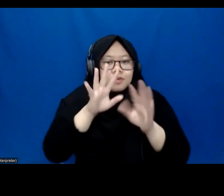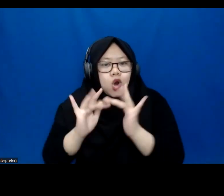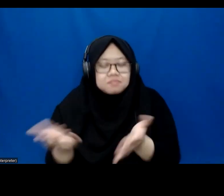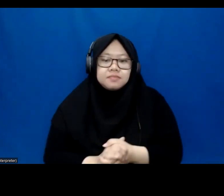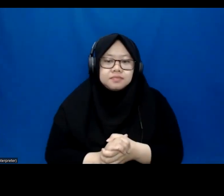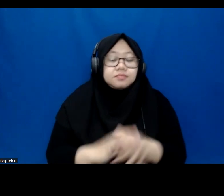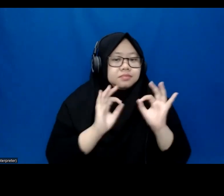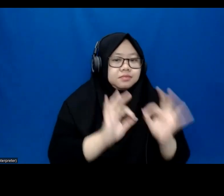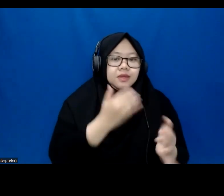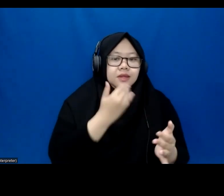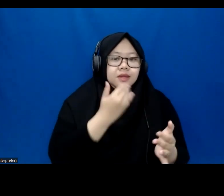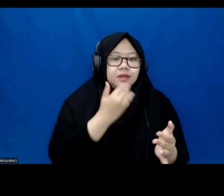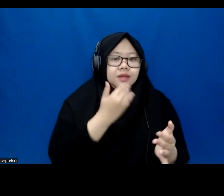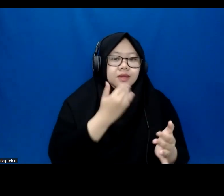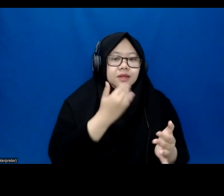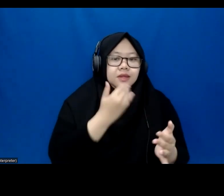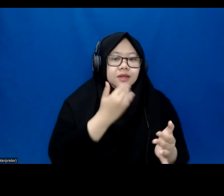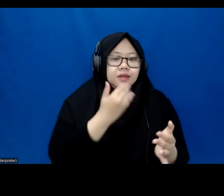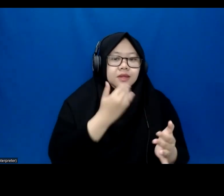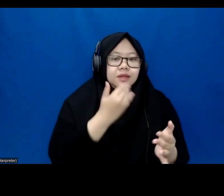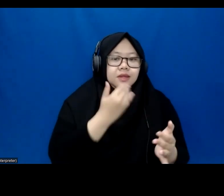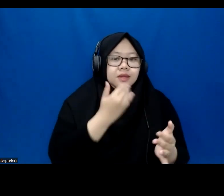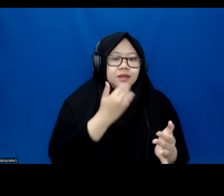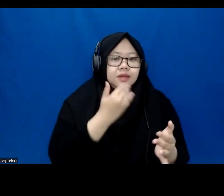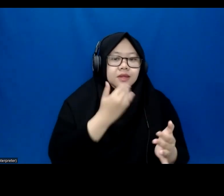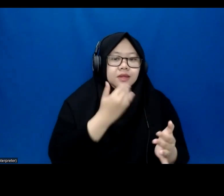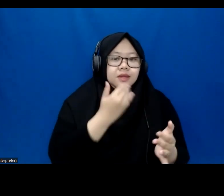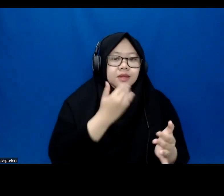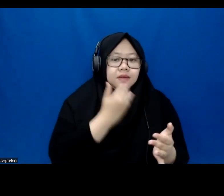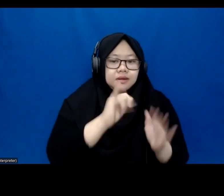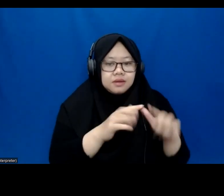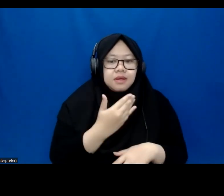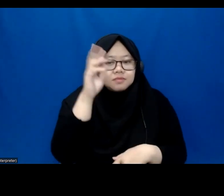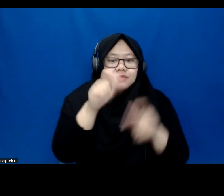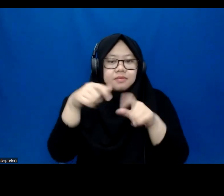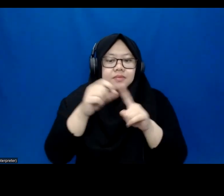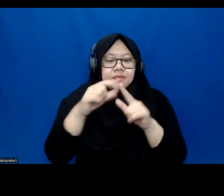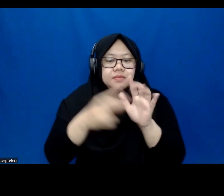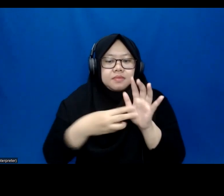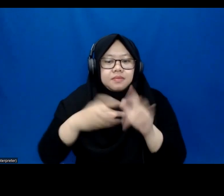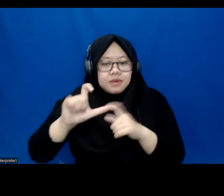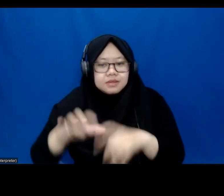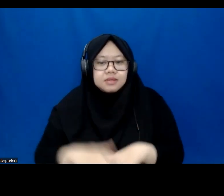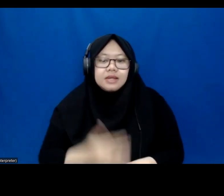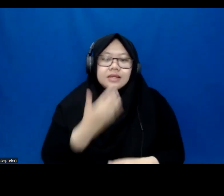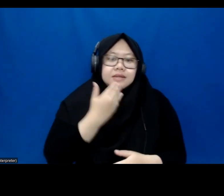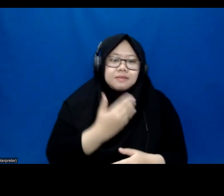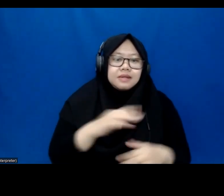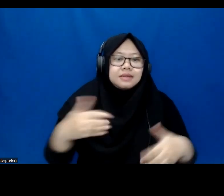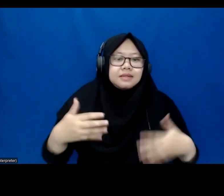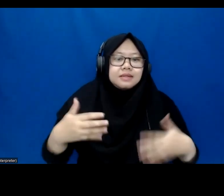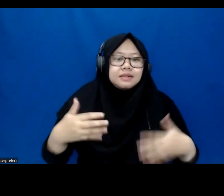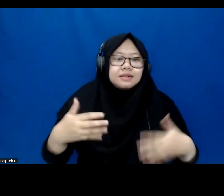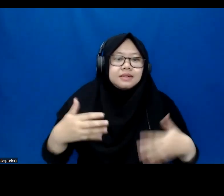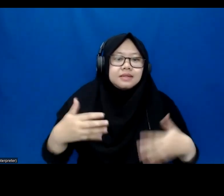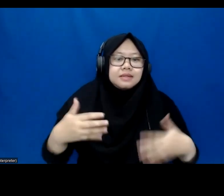me as a panelist today and congratulations to Aisling Cashmore and Nicola Cresta on a fantastic report and very